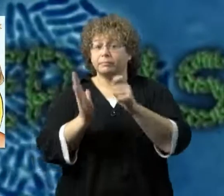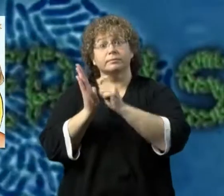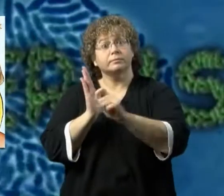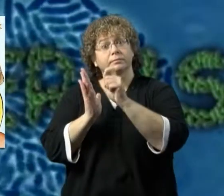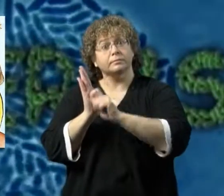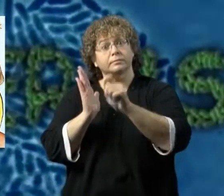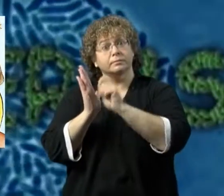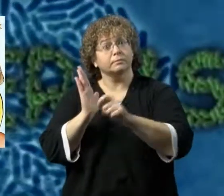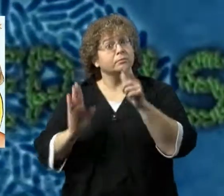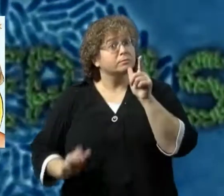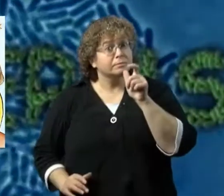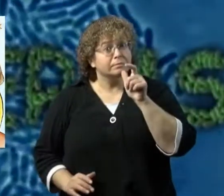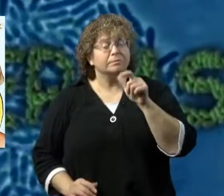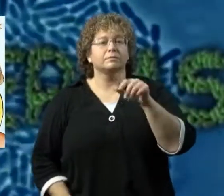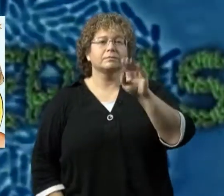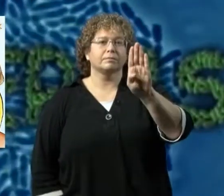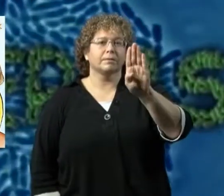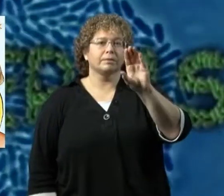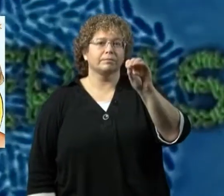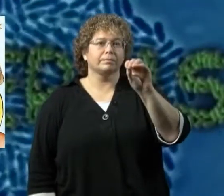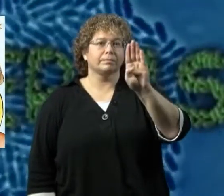by Bobby Katz